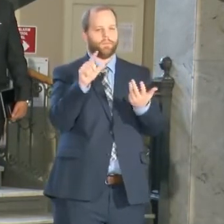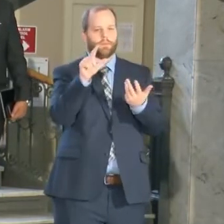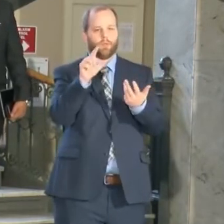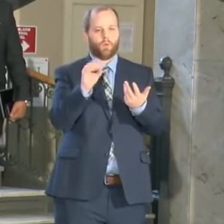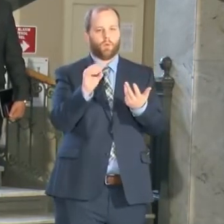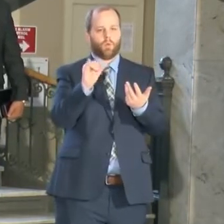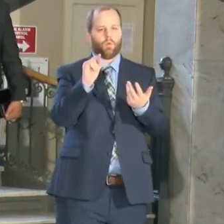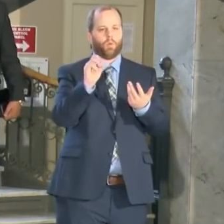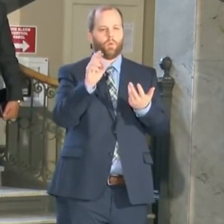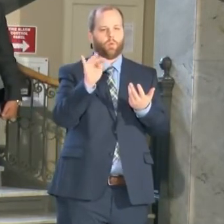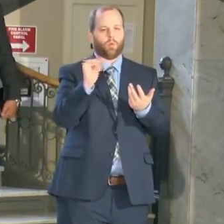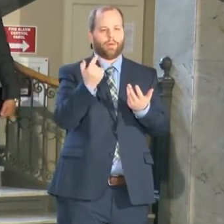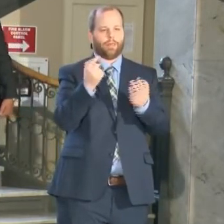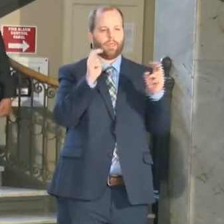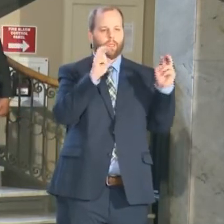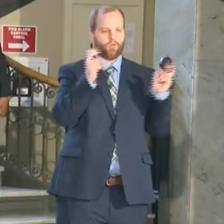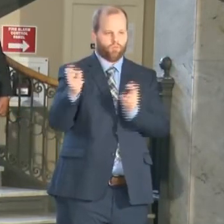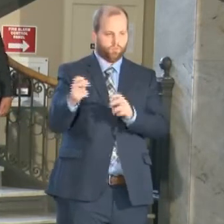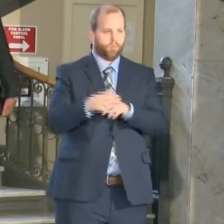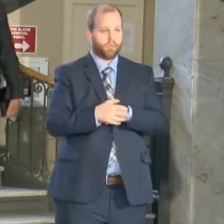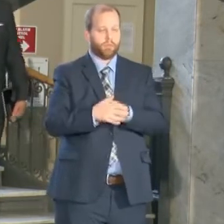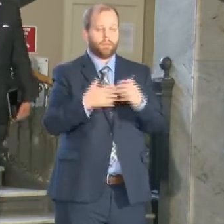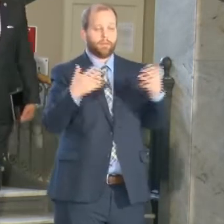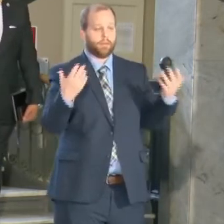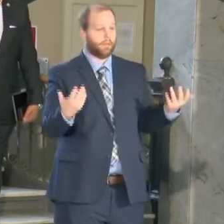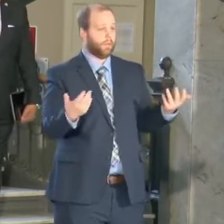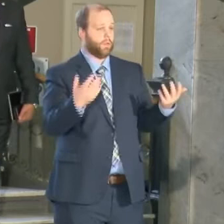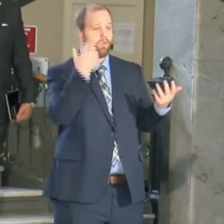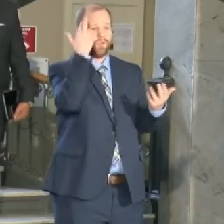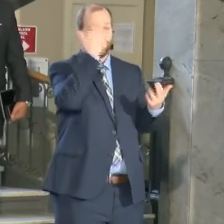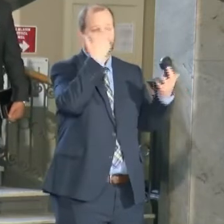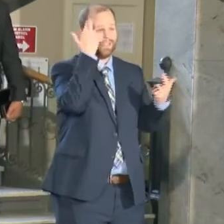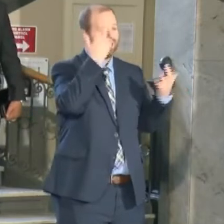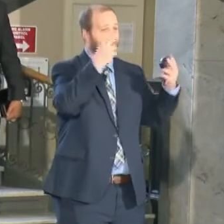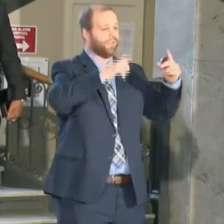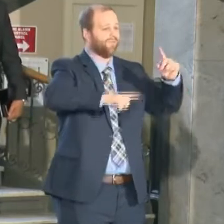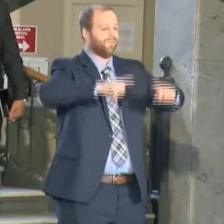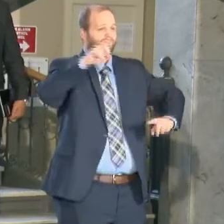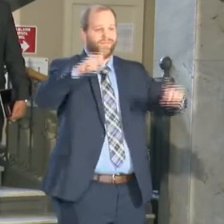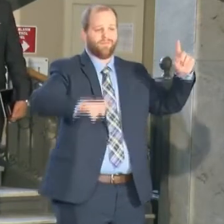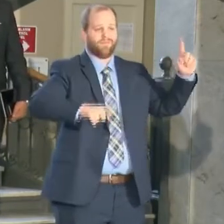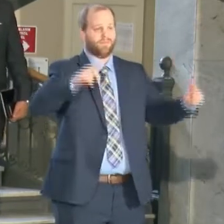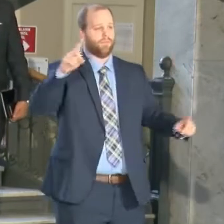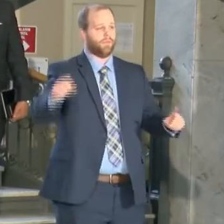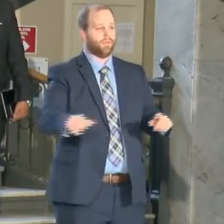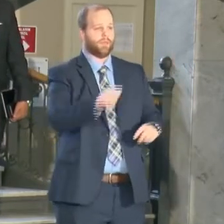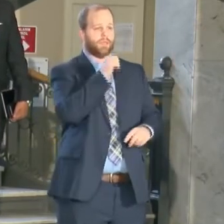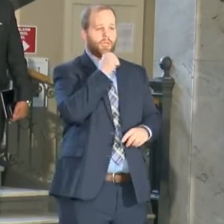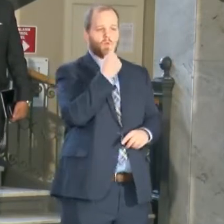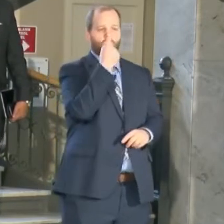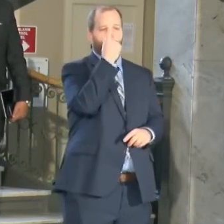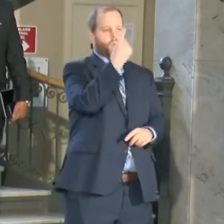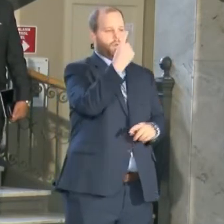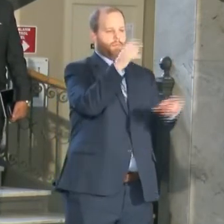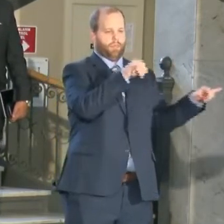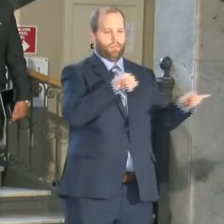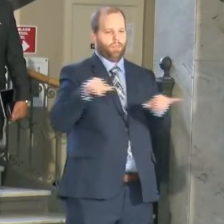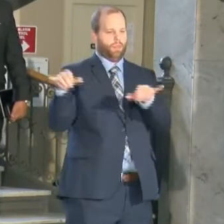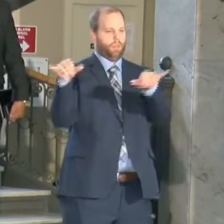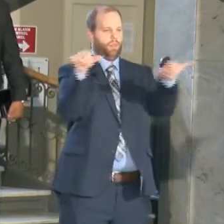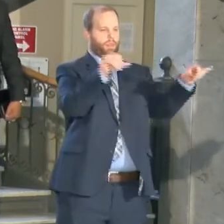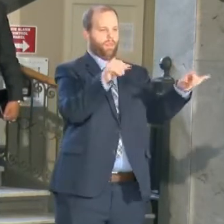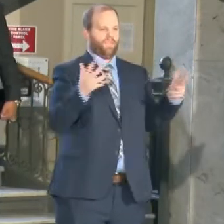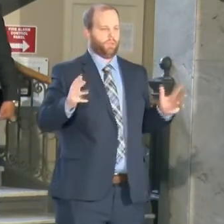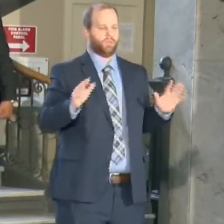various crimes. I'll say that again. Various things contribute to various crimes. There's no one ingredient to a crime. Various